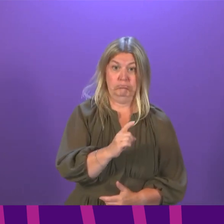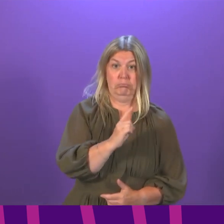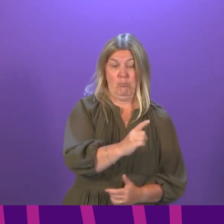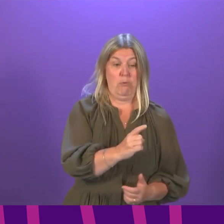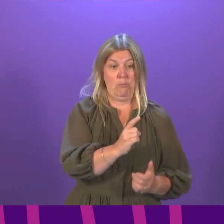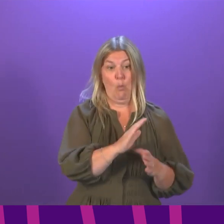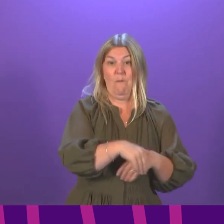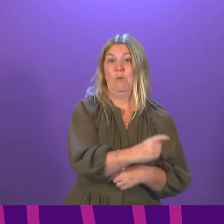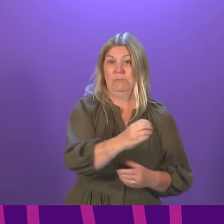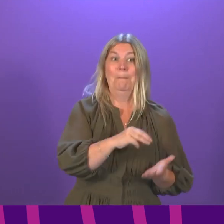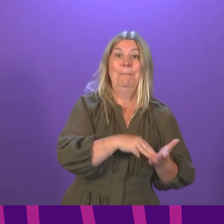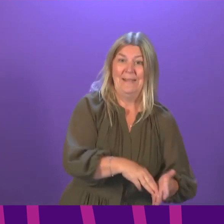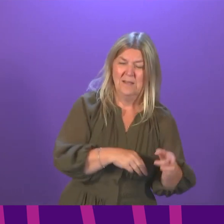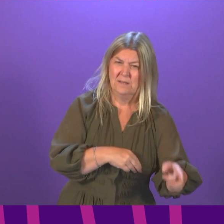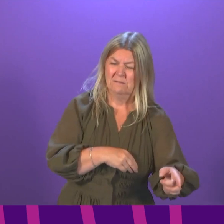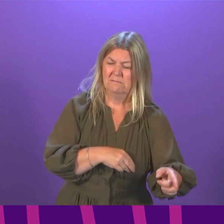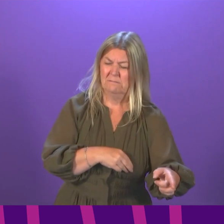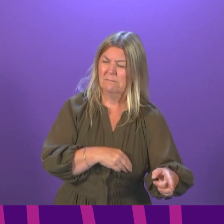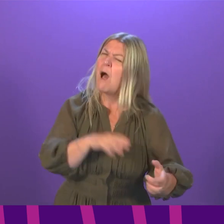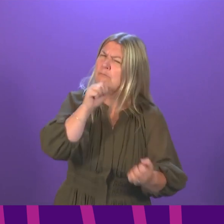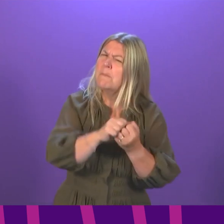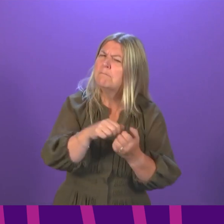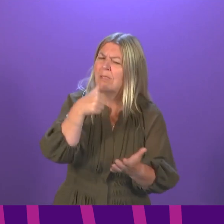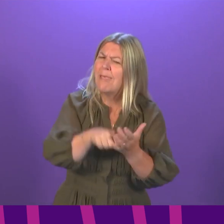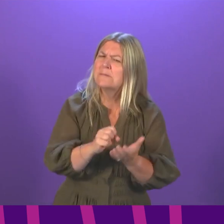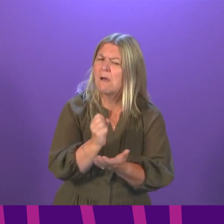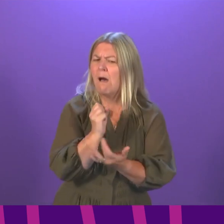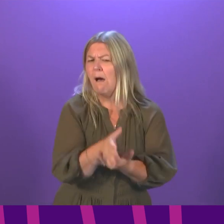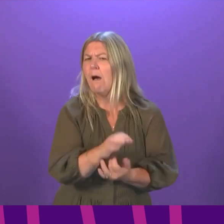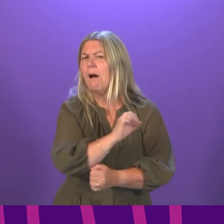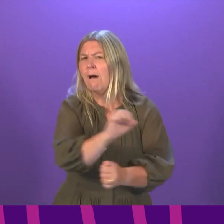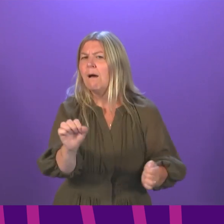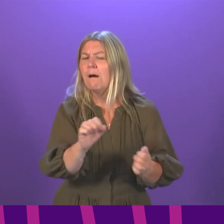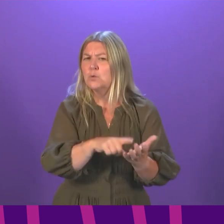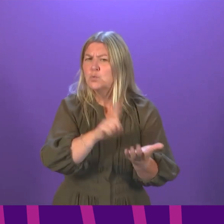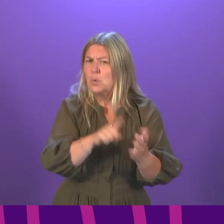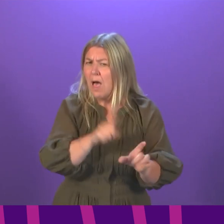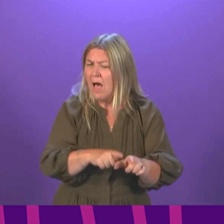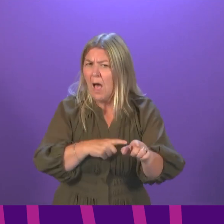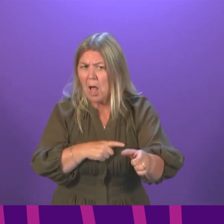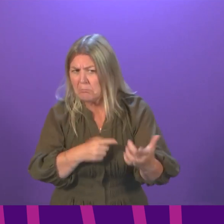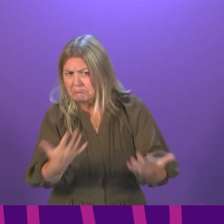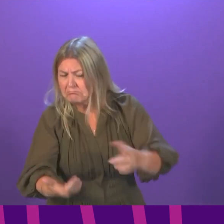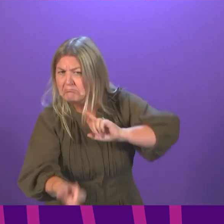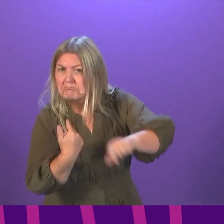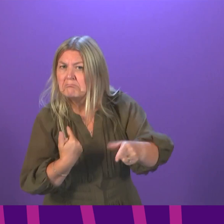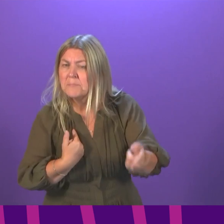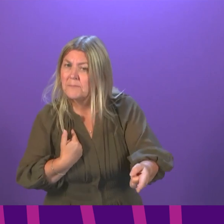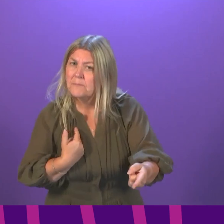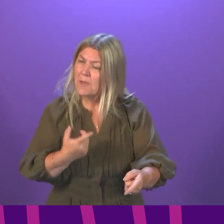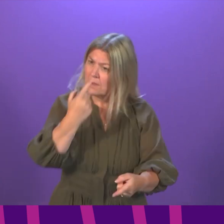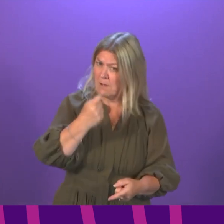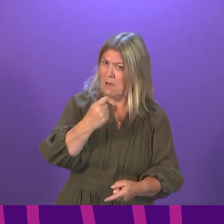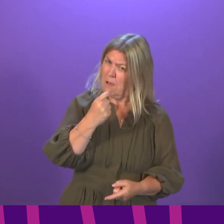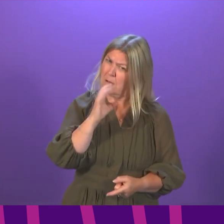in a written answer to me, we still had not seen a penny of that money. Could I ask the First Minister if there has been any progress in releasing this money to